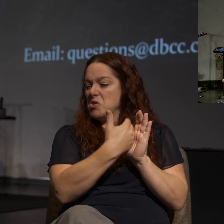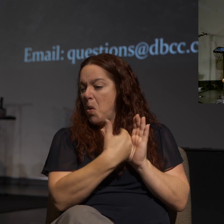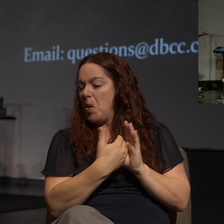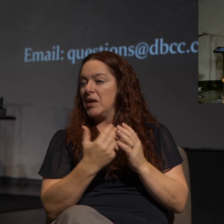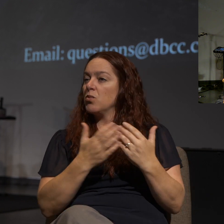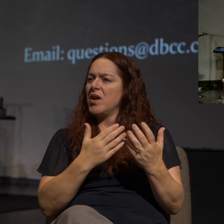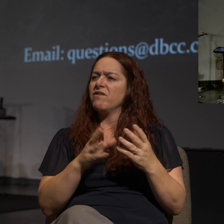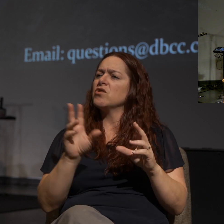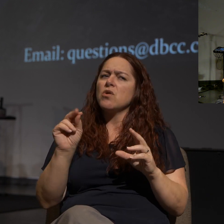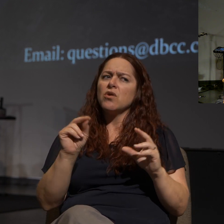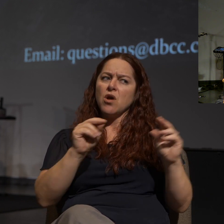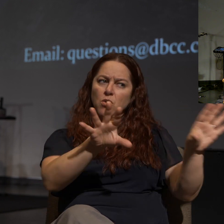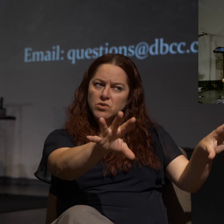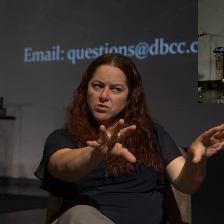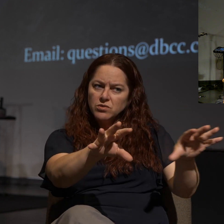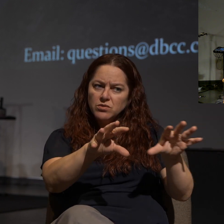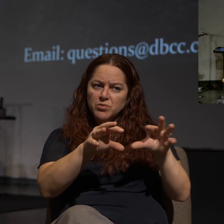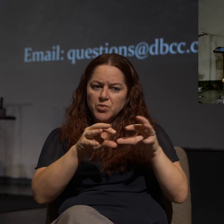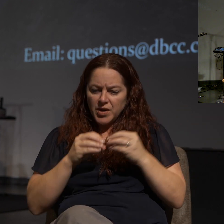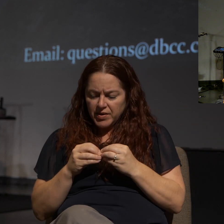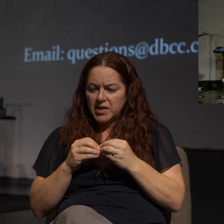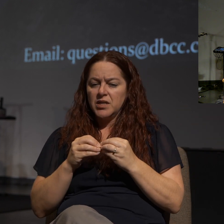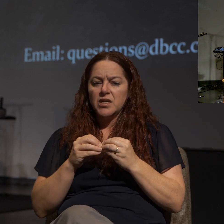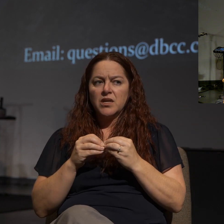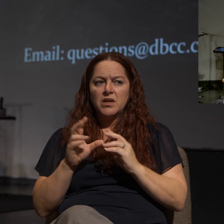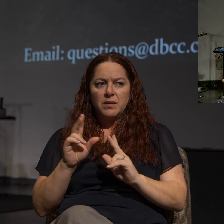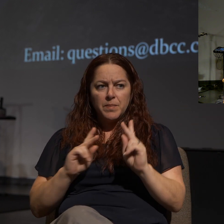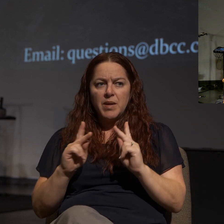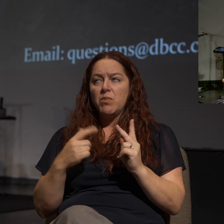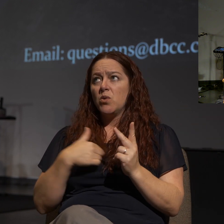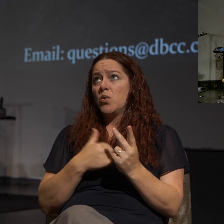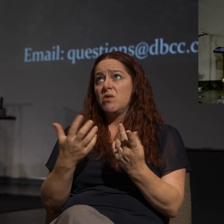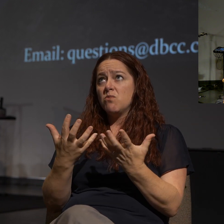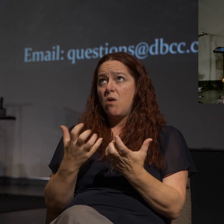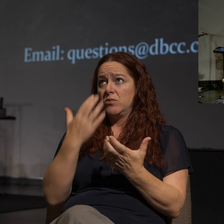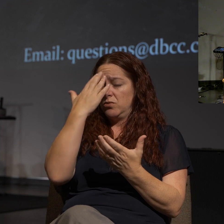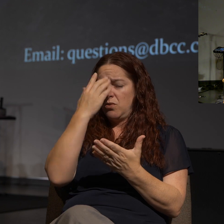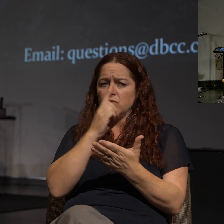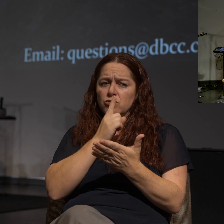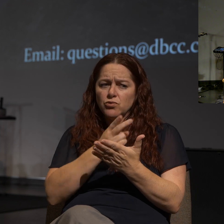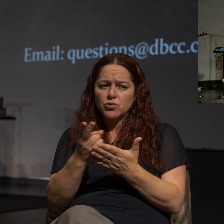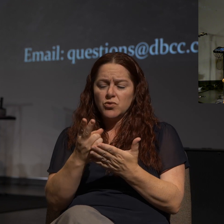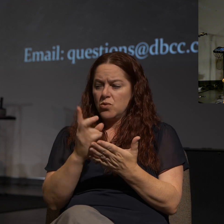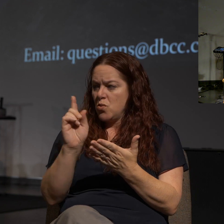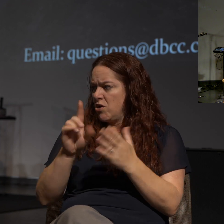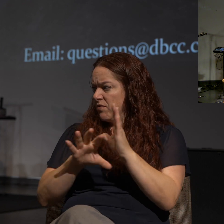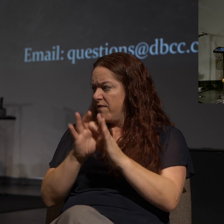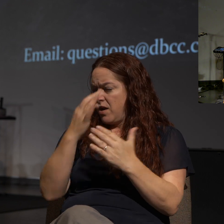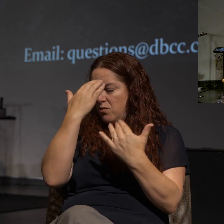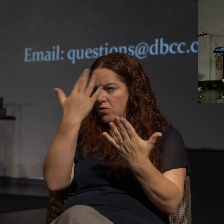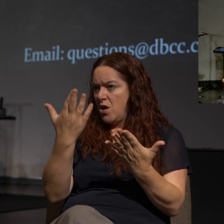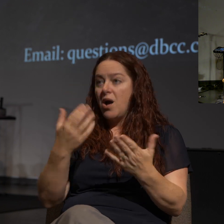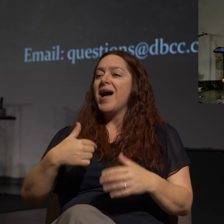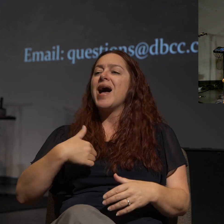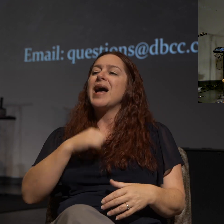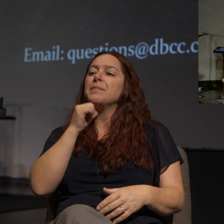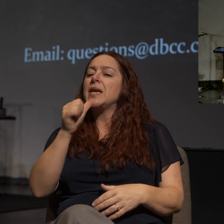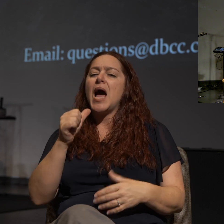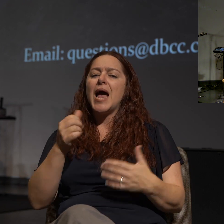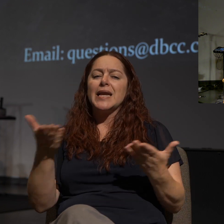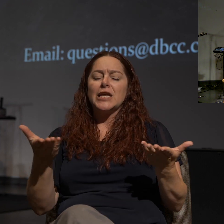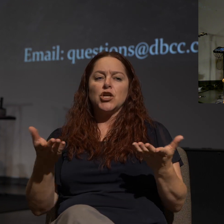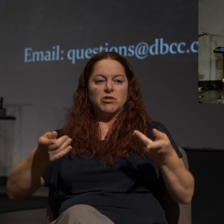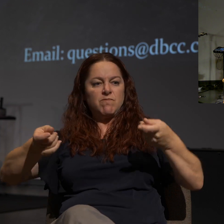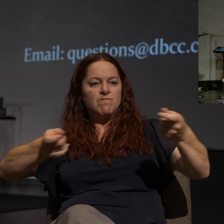draw them in for who they really are, a people who desperately are looking for truth and don't know where to find it. Because I'm not in this to dominate an opponent.